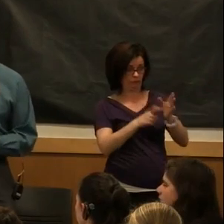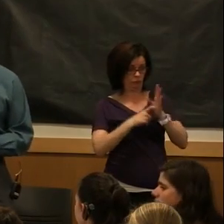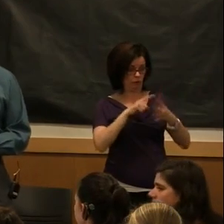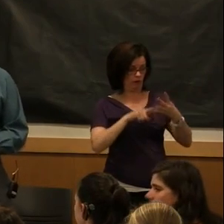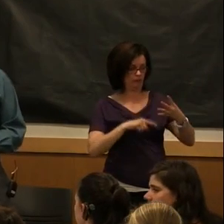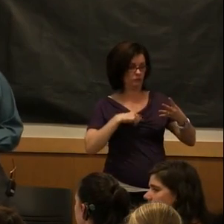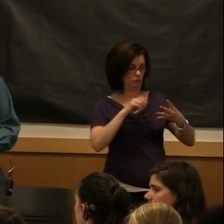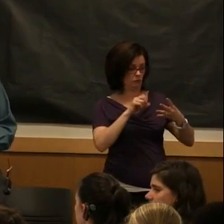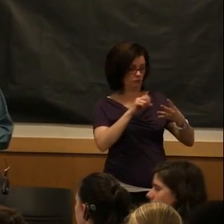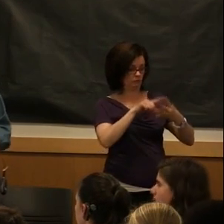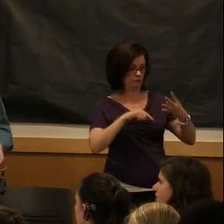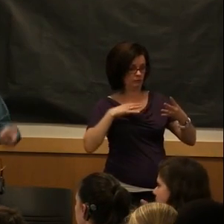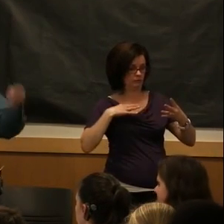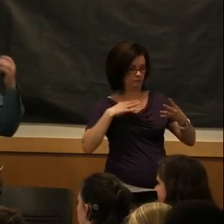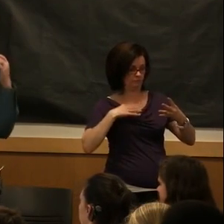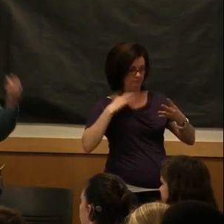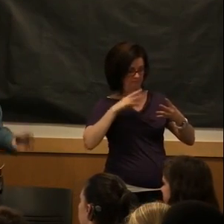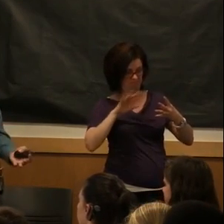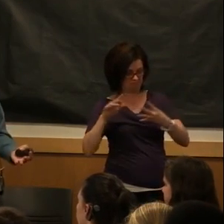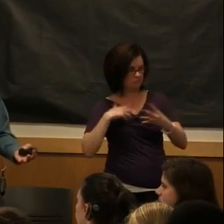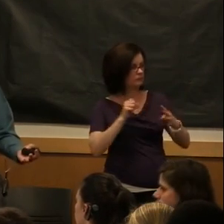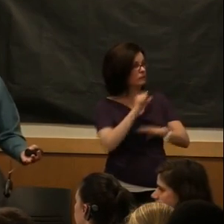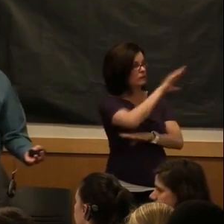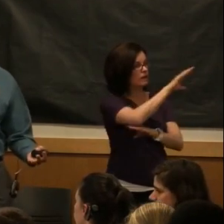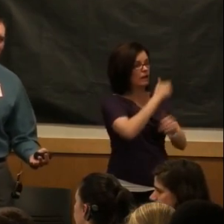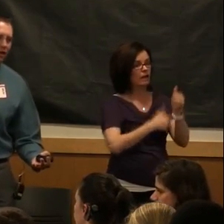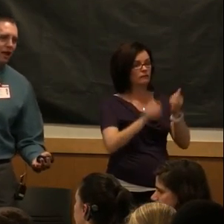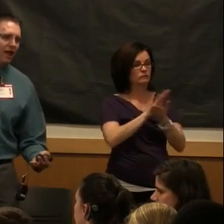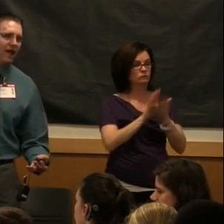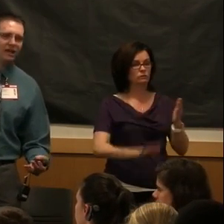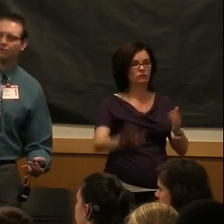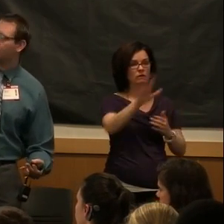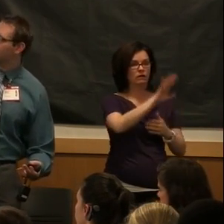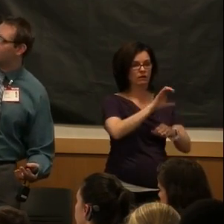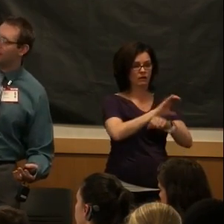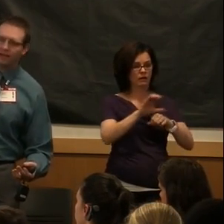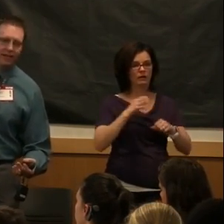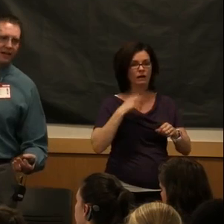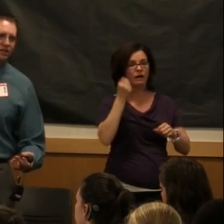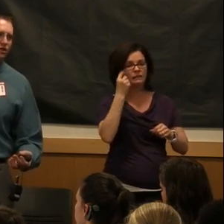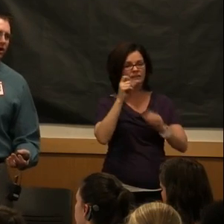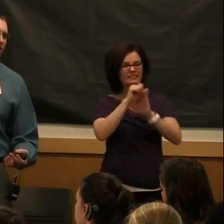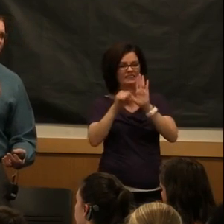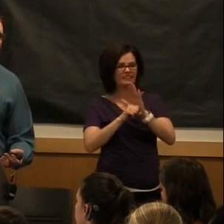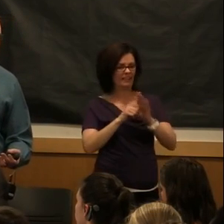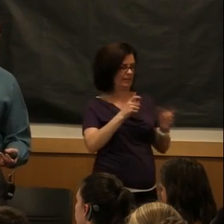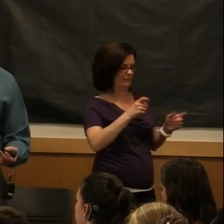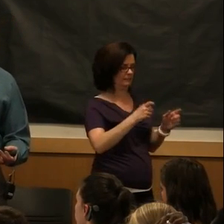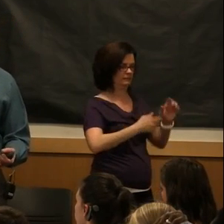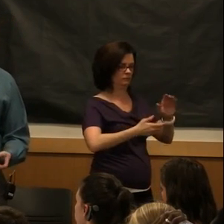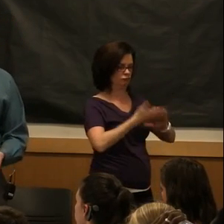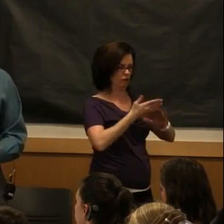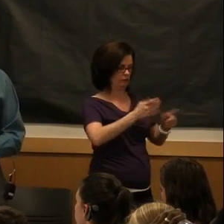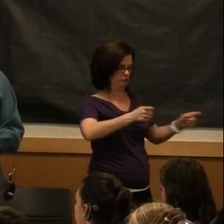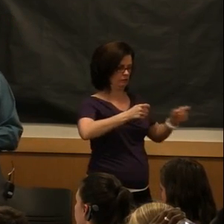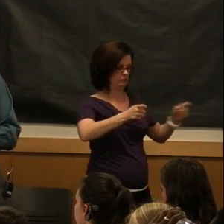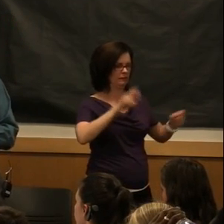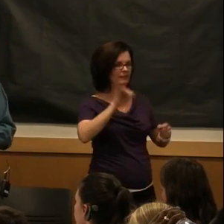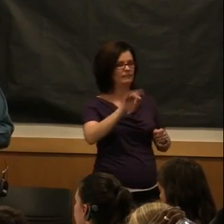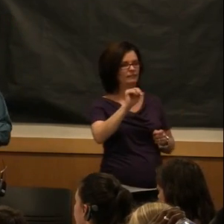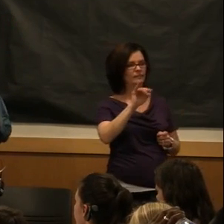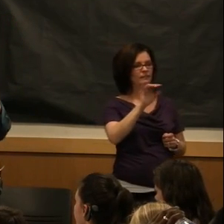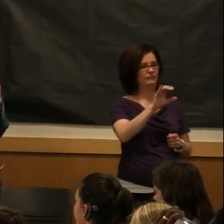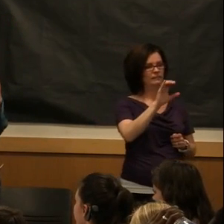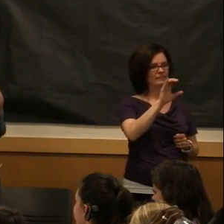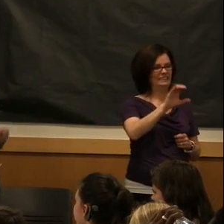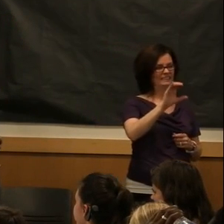every school in the state of Colorado that is state-run has what we call an index chart on the university level. This is called